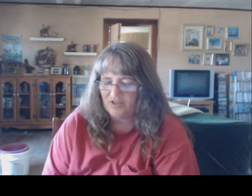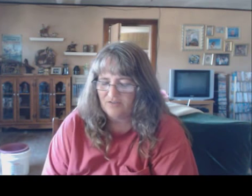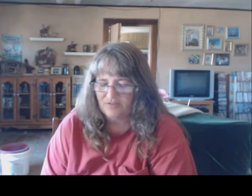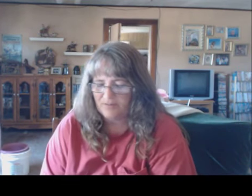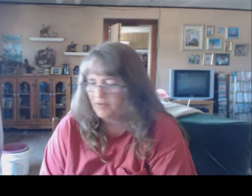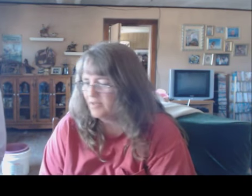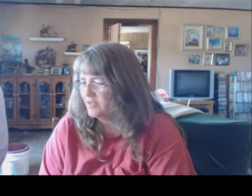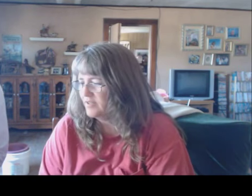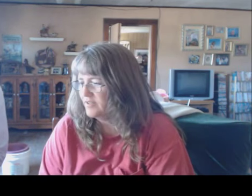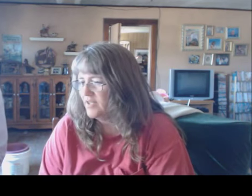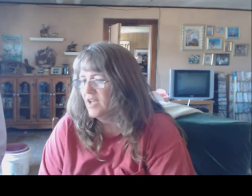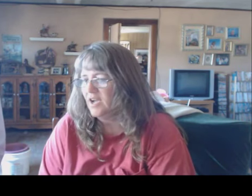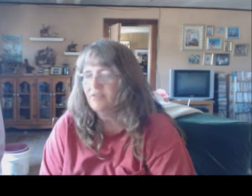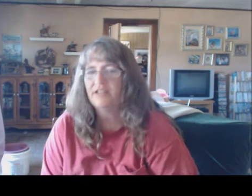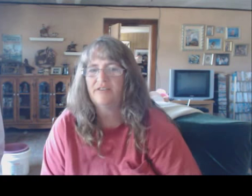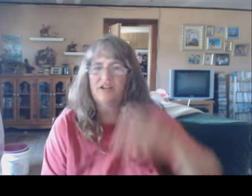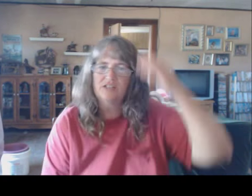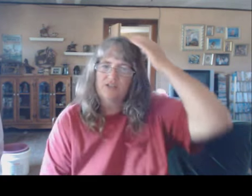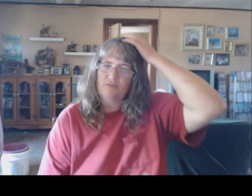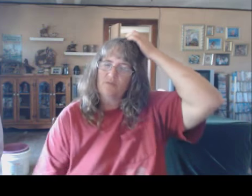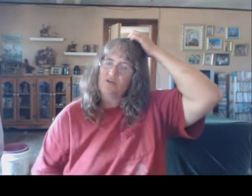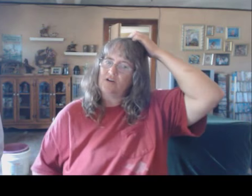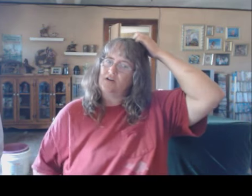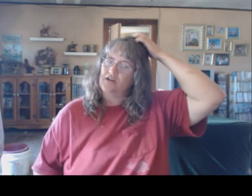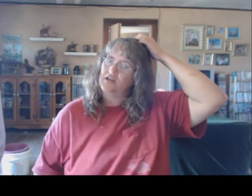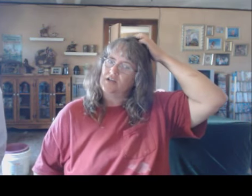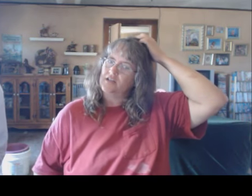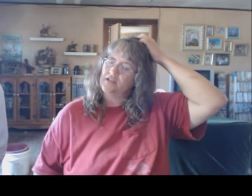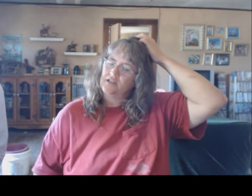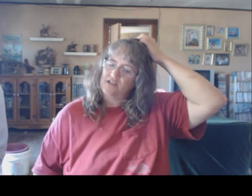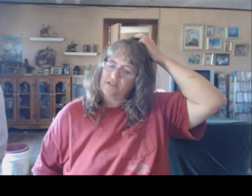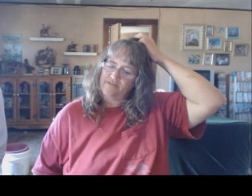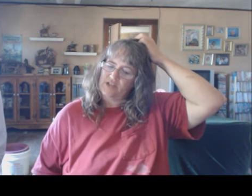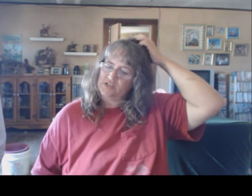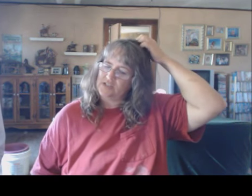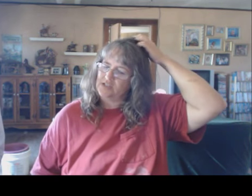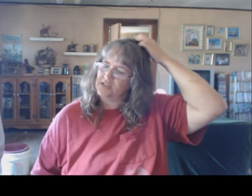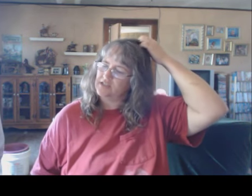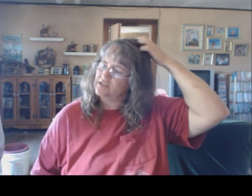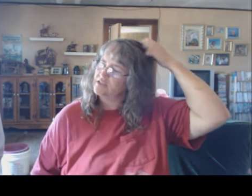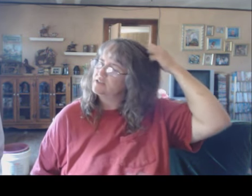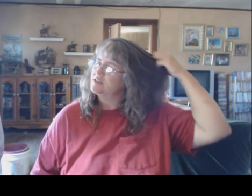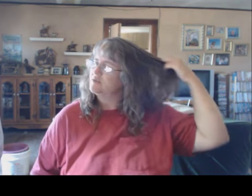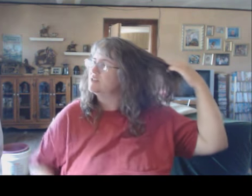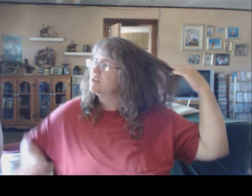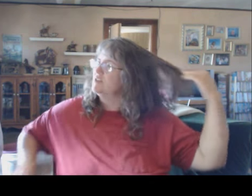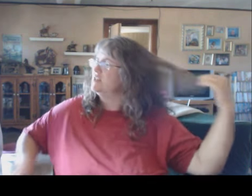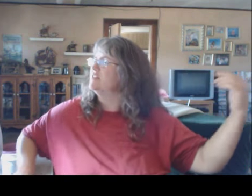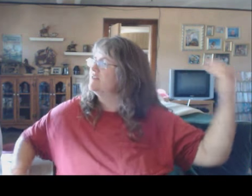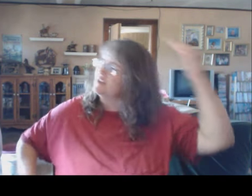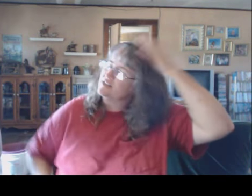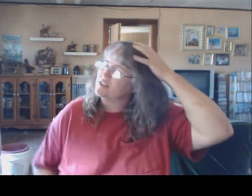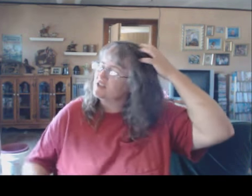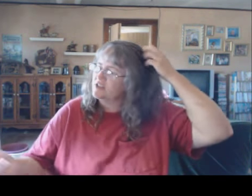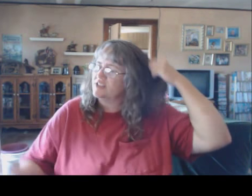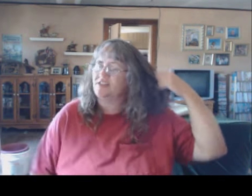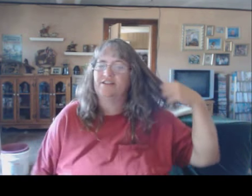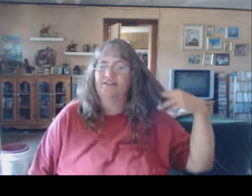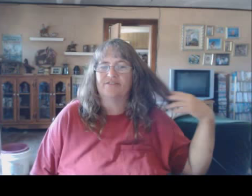on in the Yarn Farm too. Um... I really have concentrated more on... In the fields, huh? What's going on in the fields? Because you're just sitting here eating